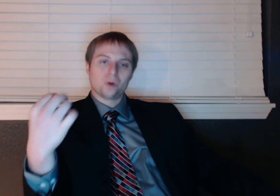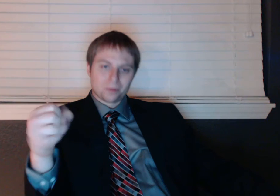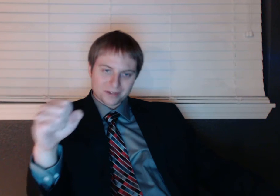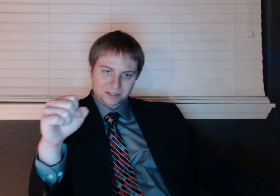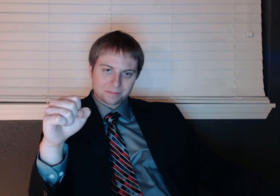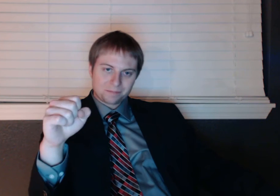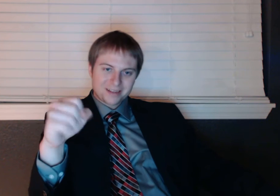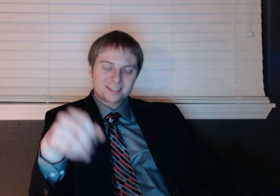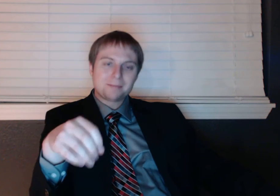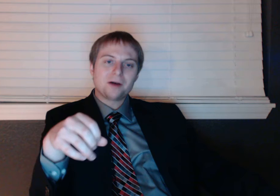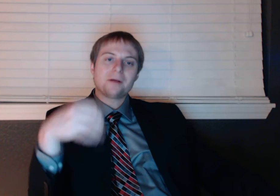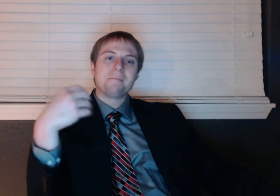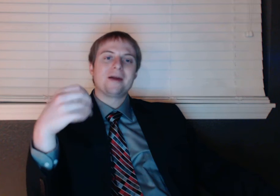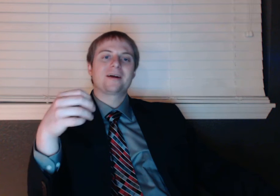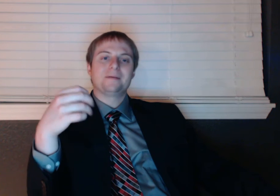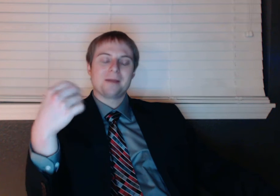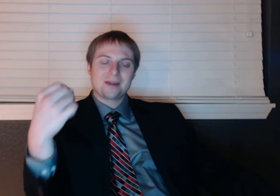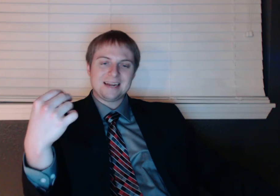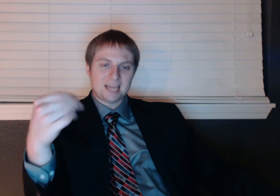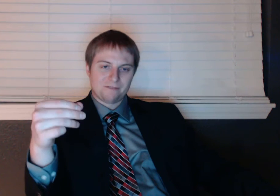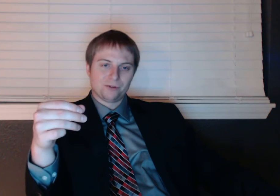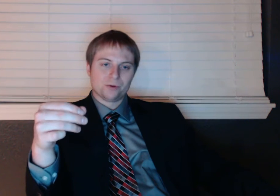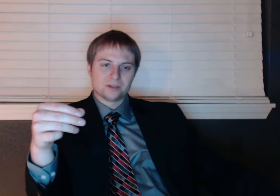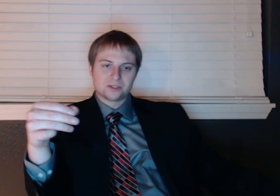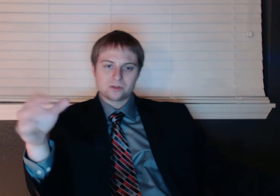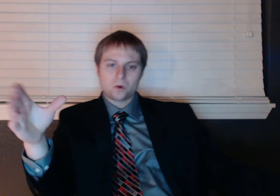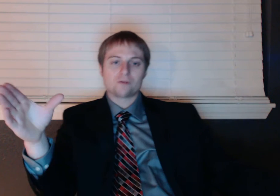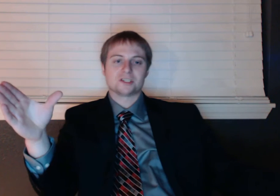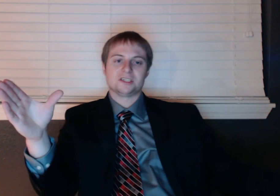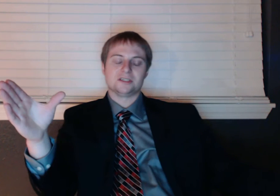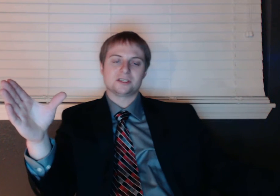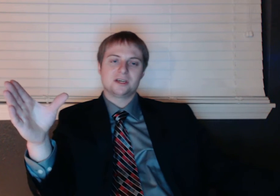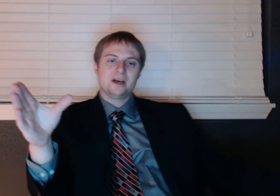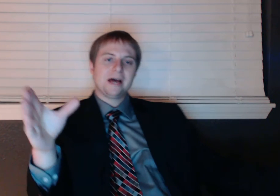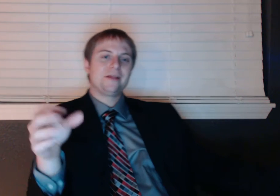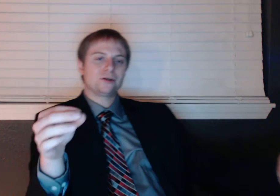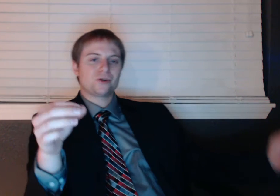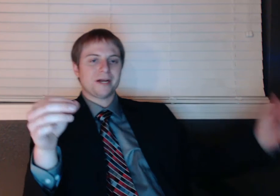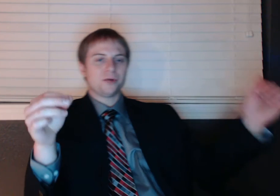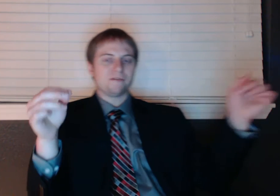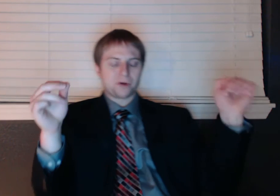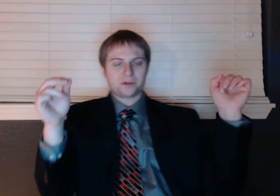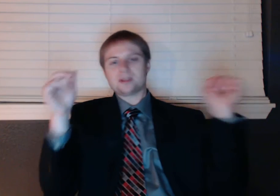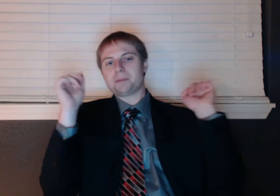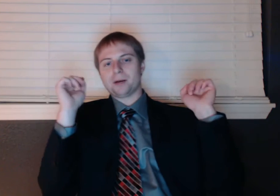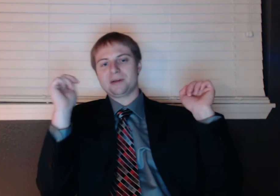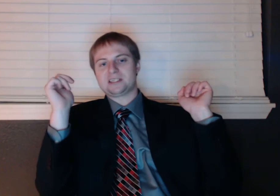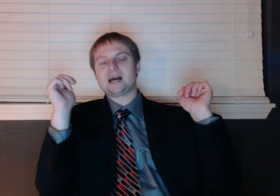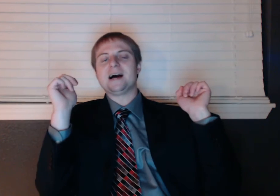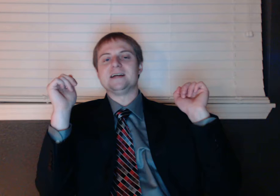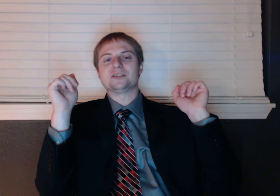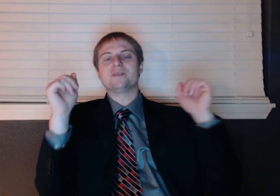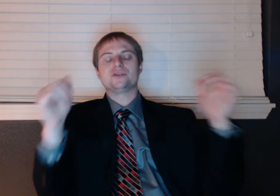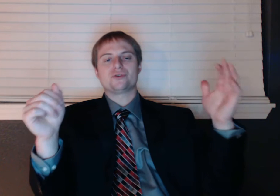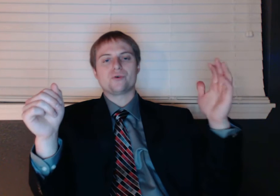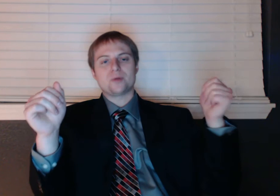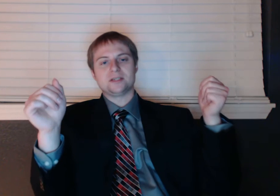about globalism. It's about American influence overseas. They're trying to avert the public's eyes of the true